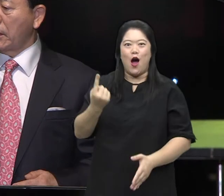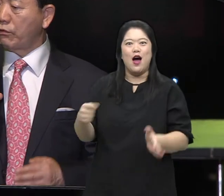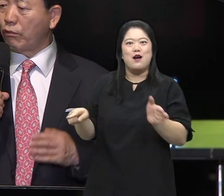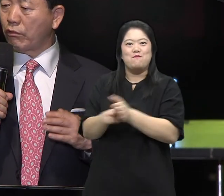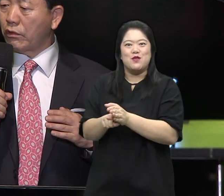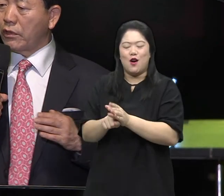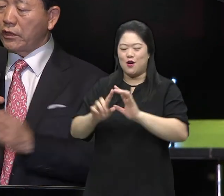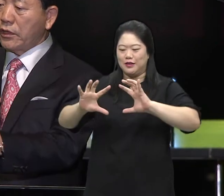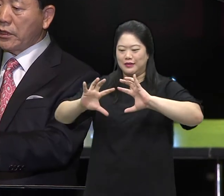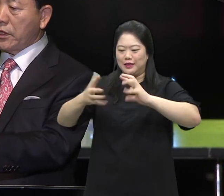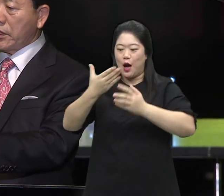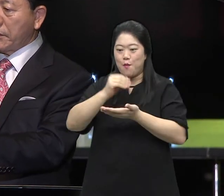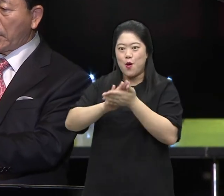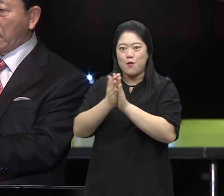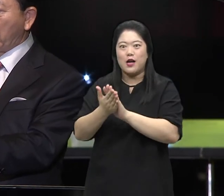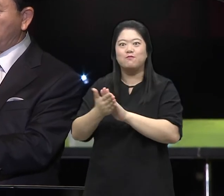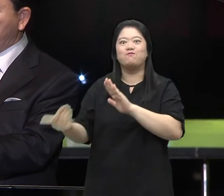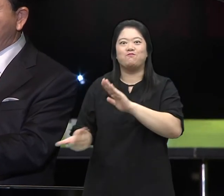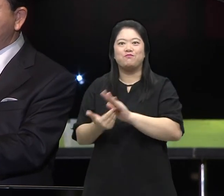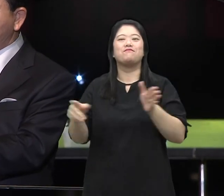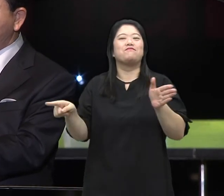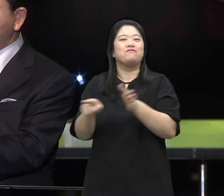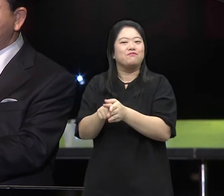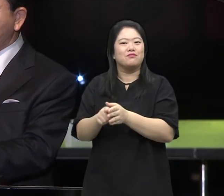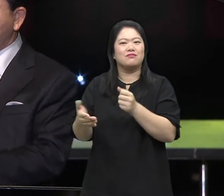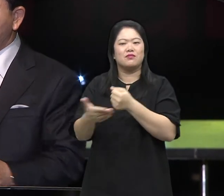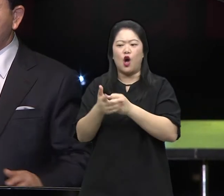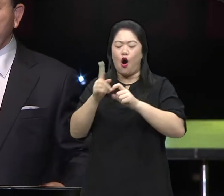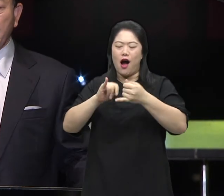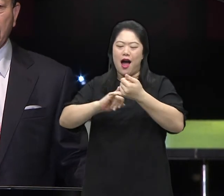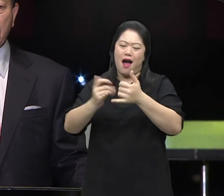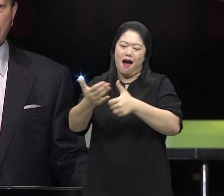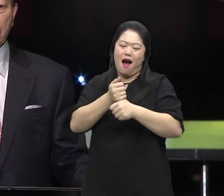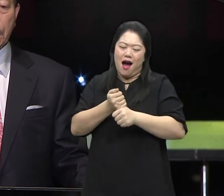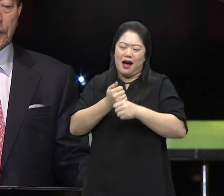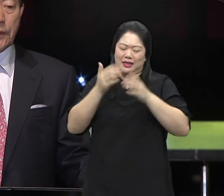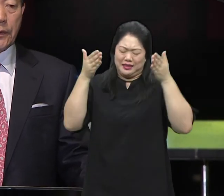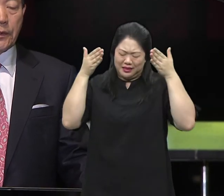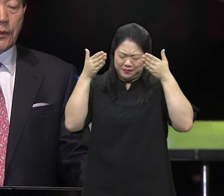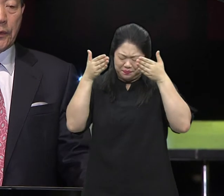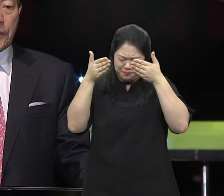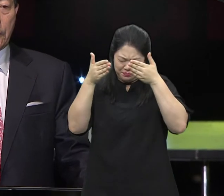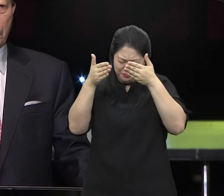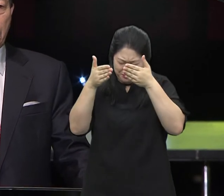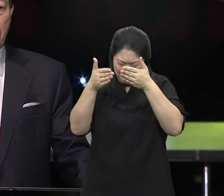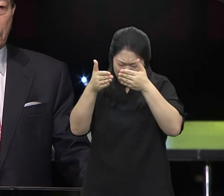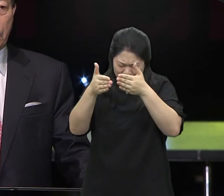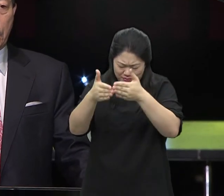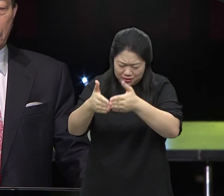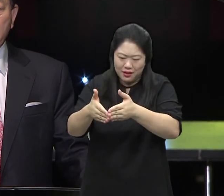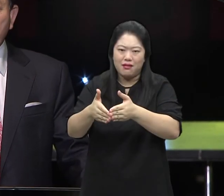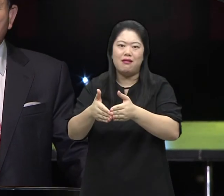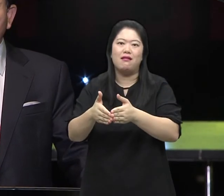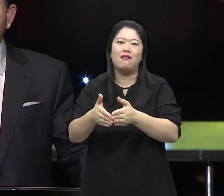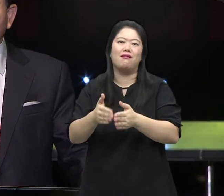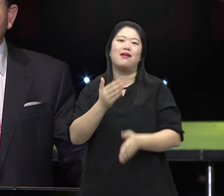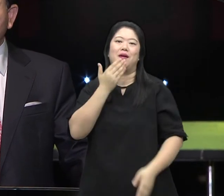be grateful. I I Undoubtedly, the remnants of world evangelization will arise. That's why it decides to enter into and walk that covenant.